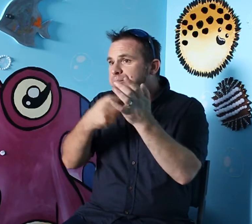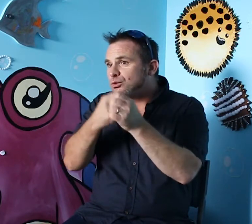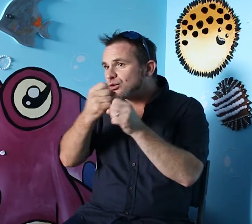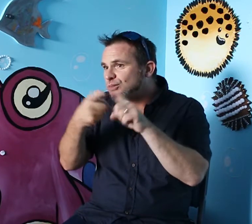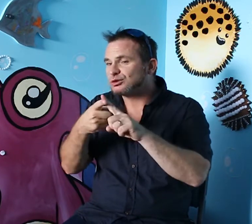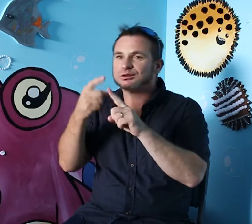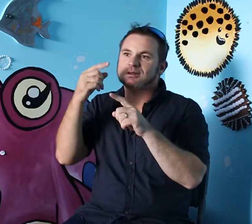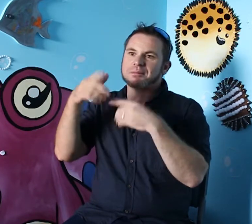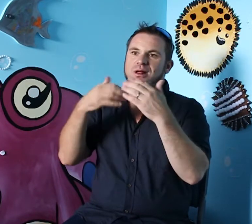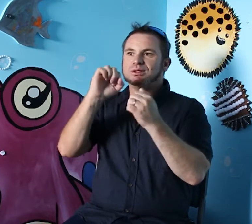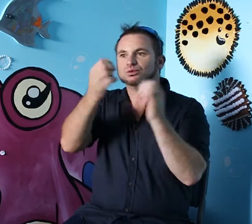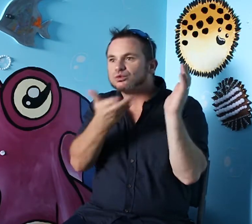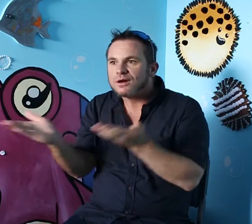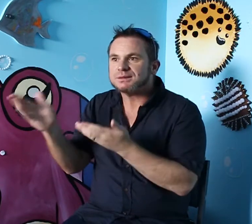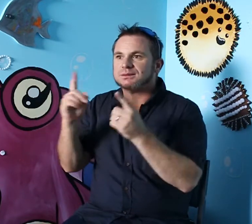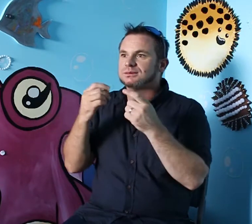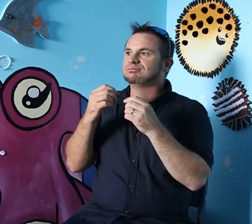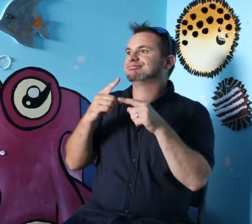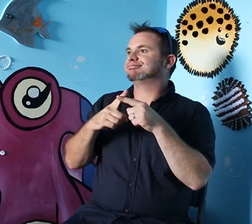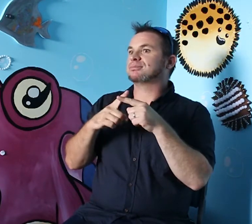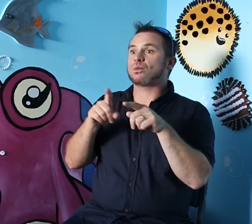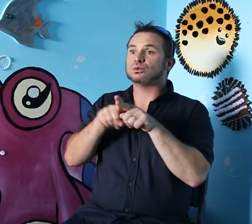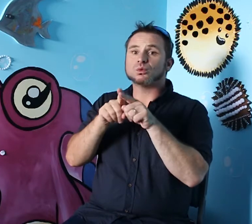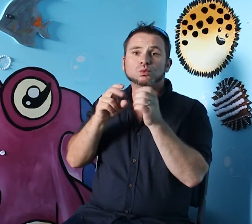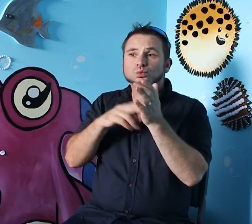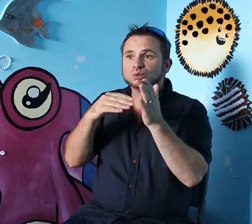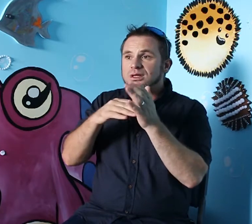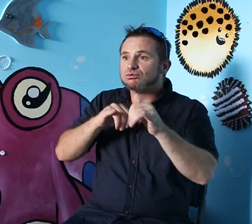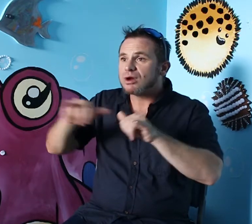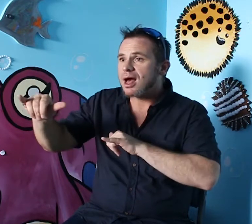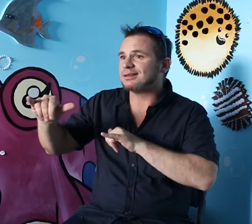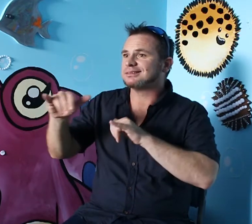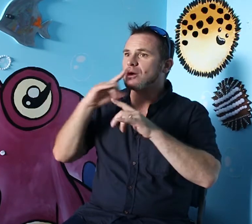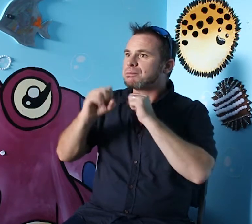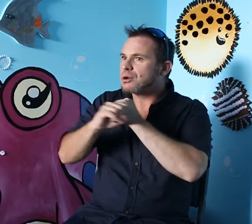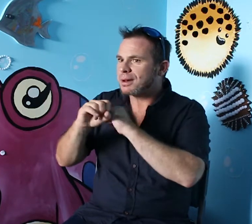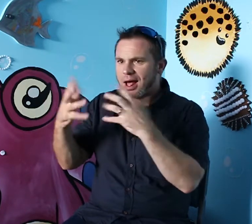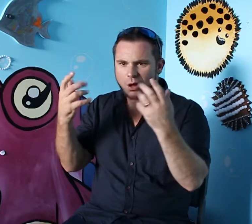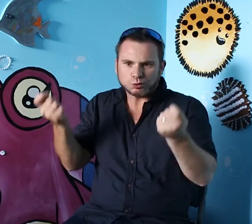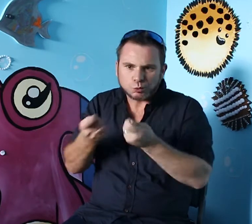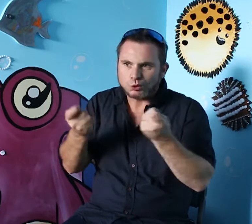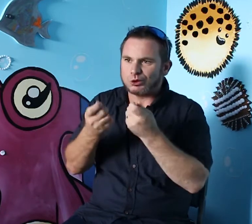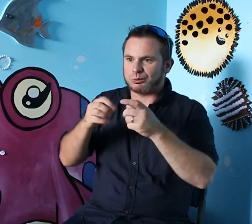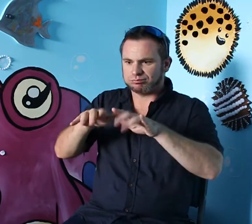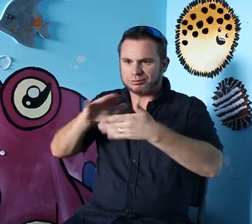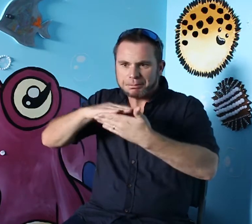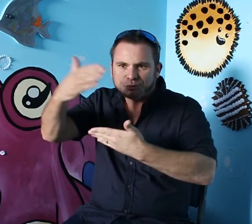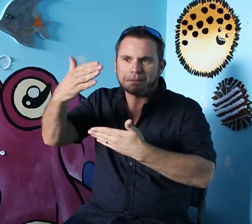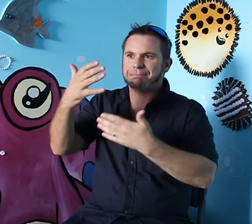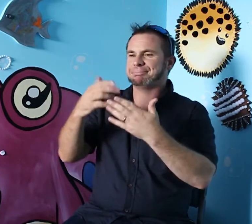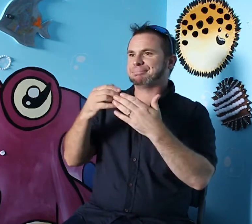We get presenters from a Deaf company called Merge. So we have lots of guest speakers, especially for services that